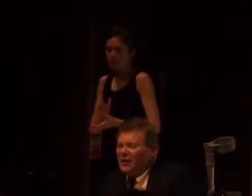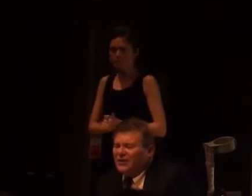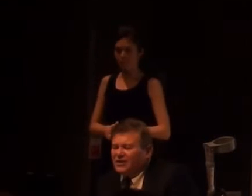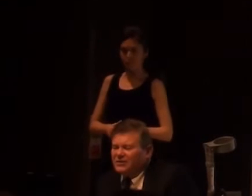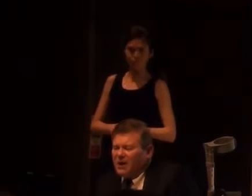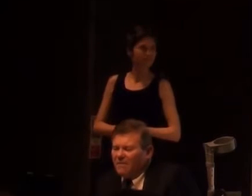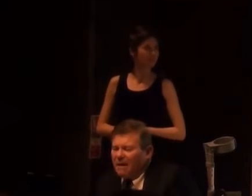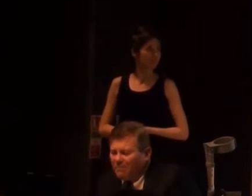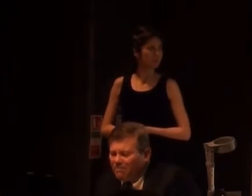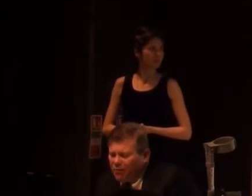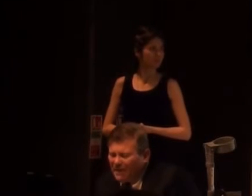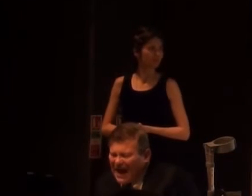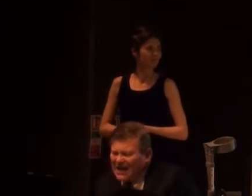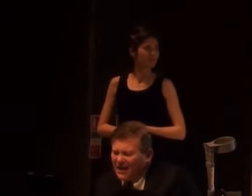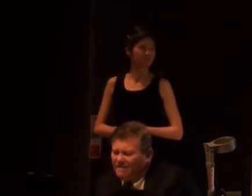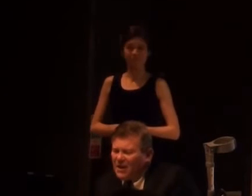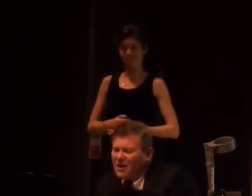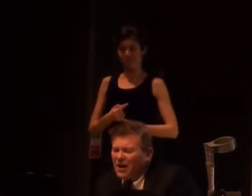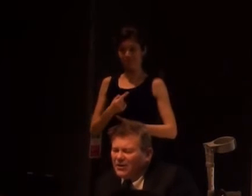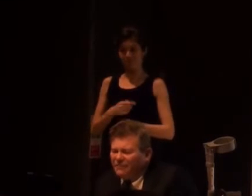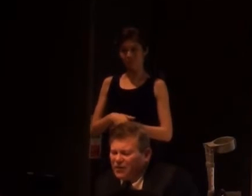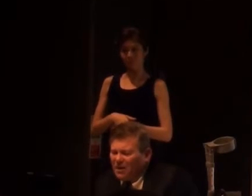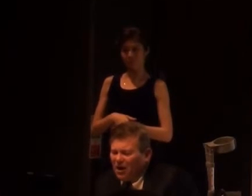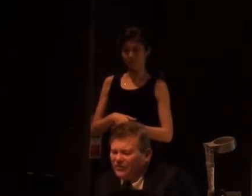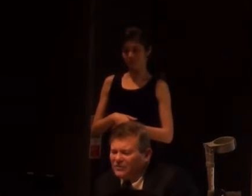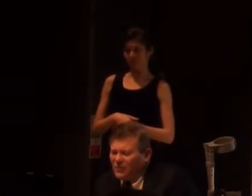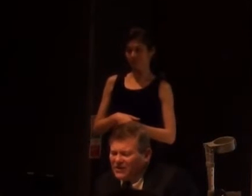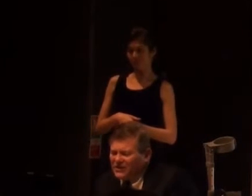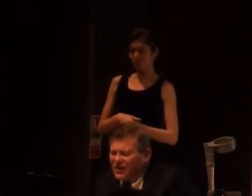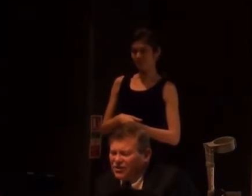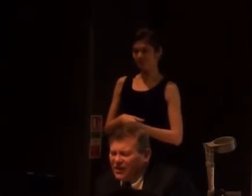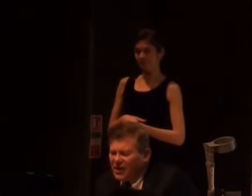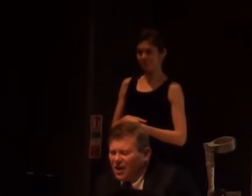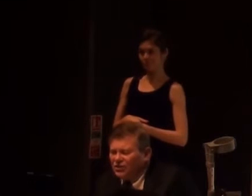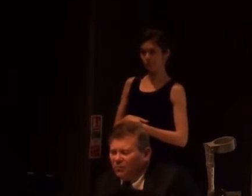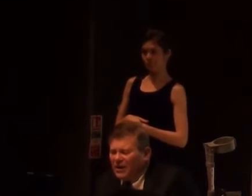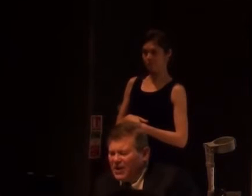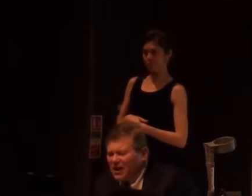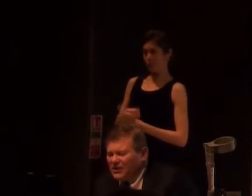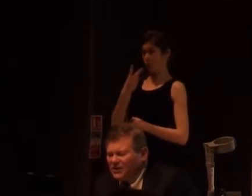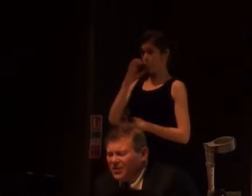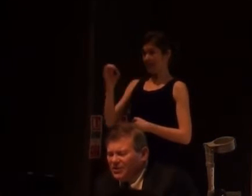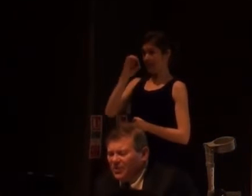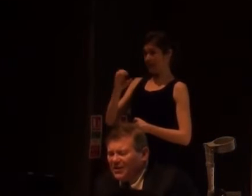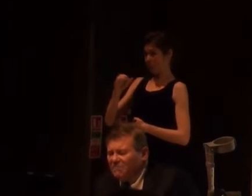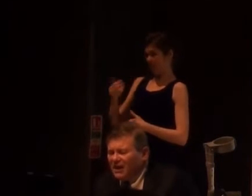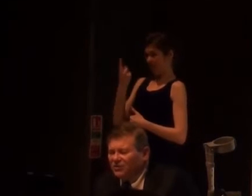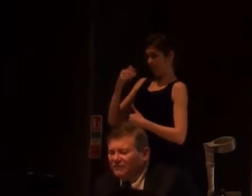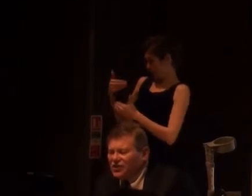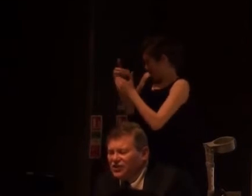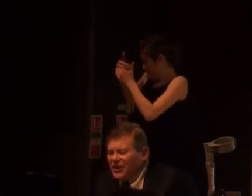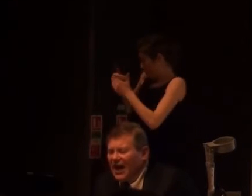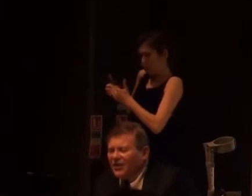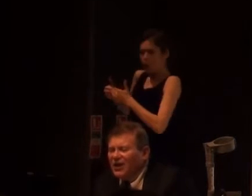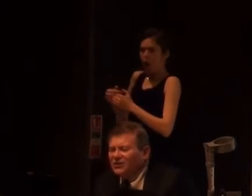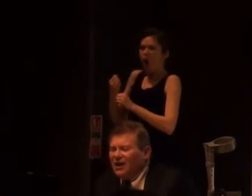in this propaganda in the first part of the 20th century, until in 1930 we had the Mental